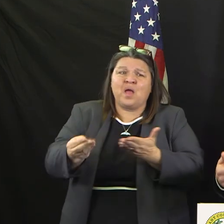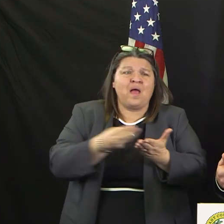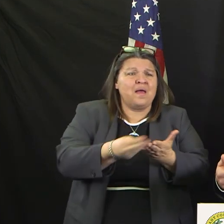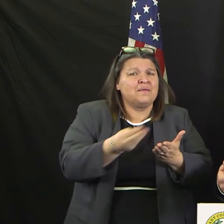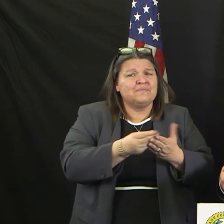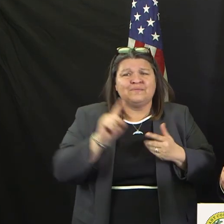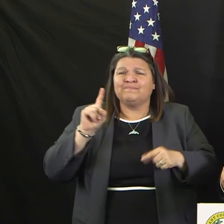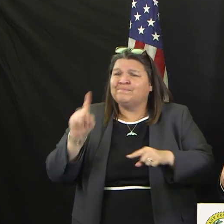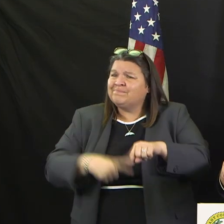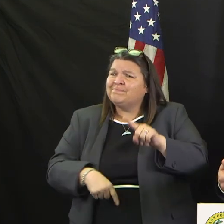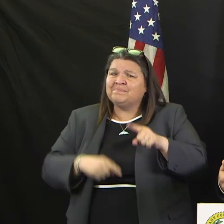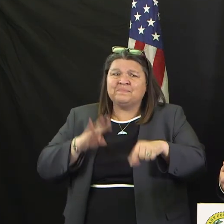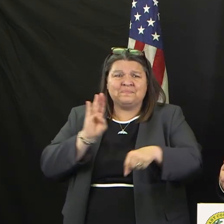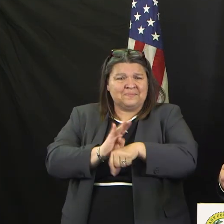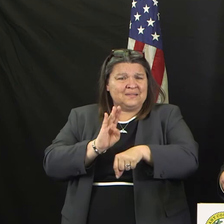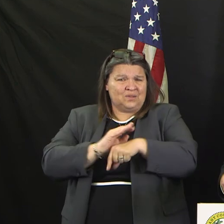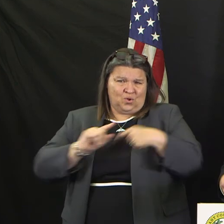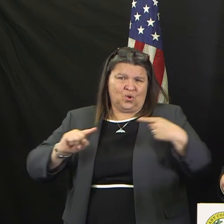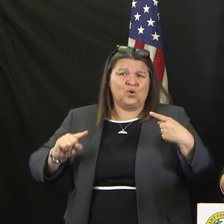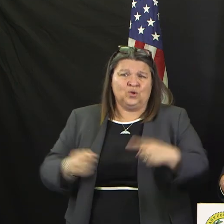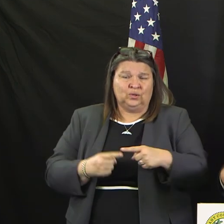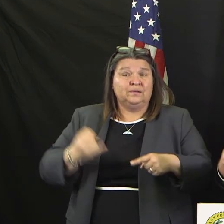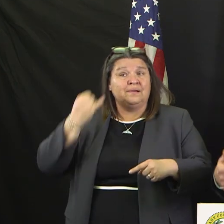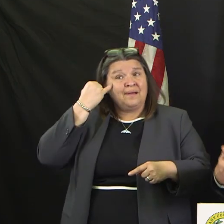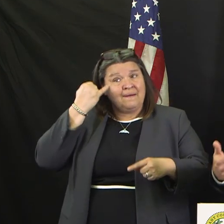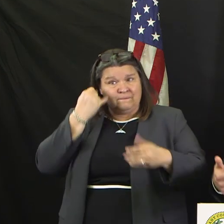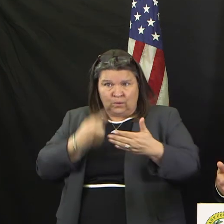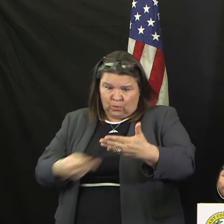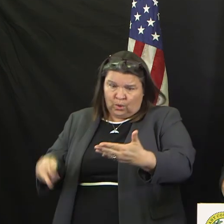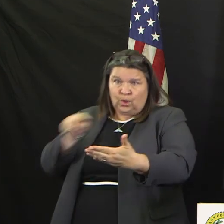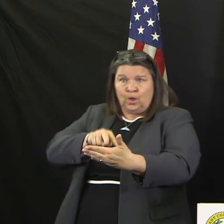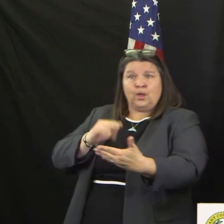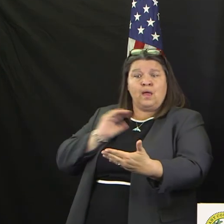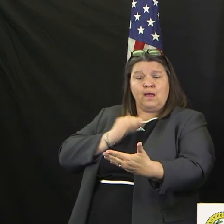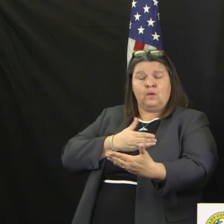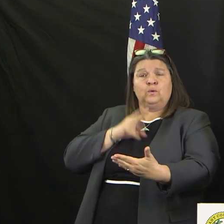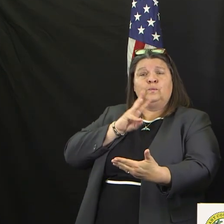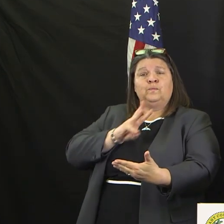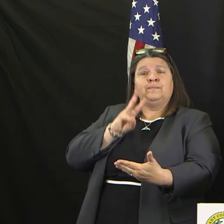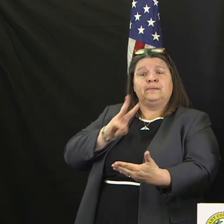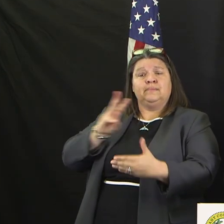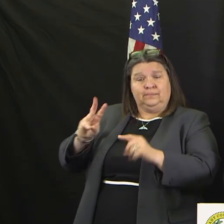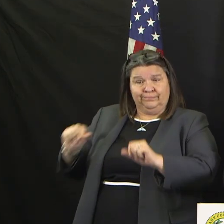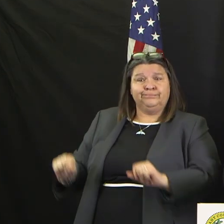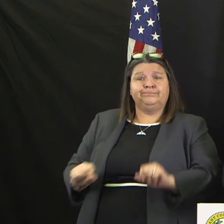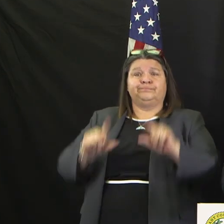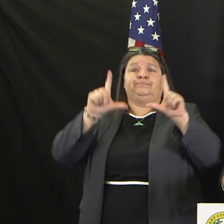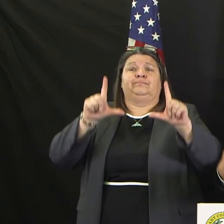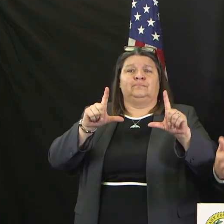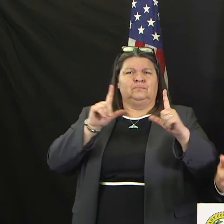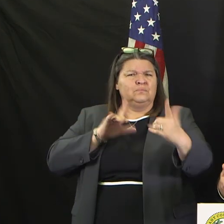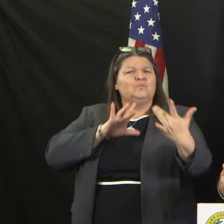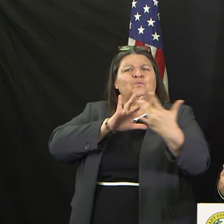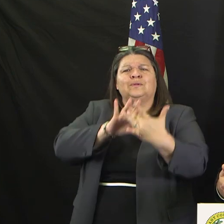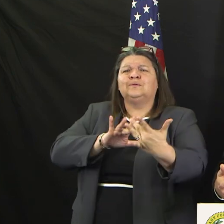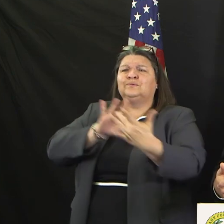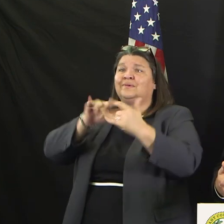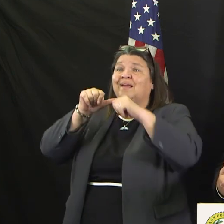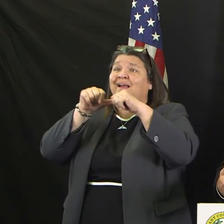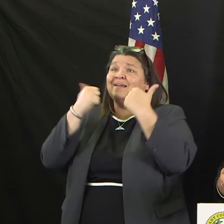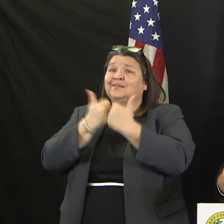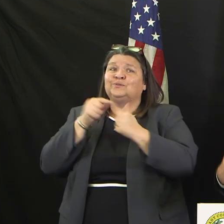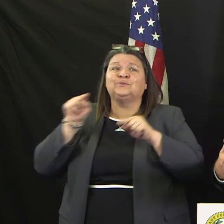up the Small Business Administration and other links, that you start reaching out to the agencies, getting information, getting your paperwork